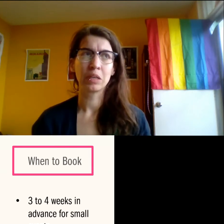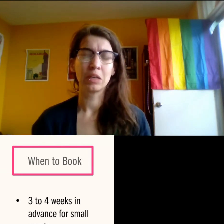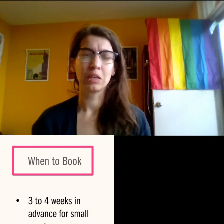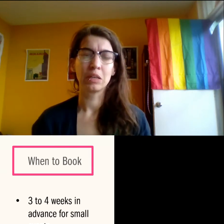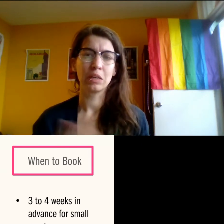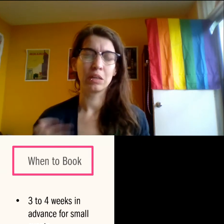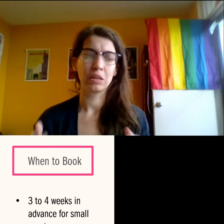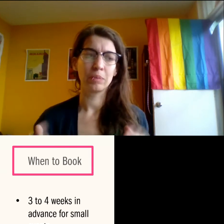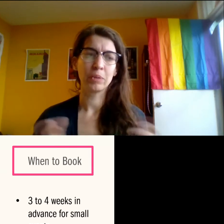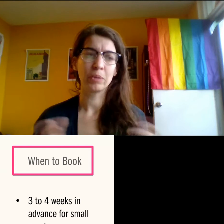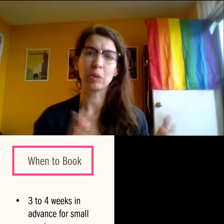um,